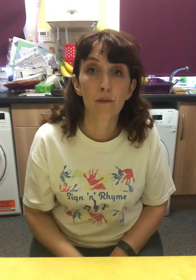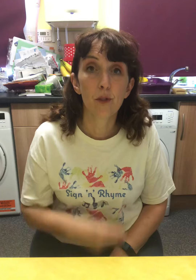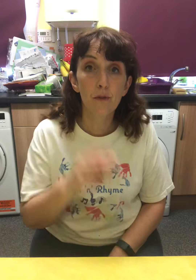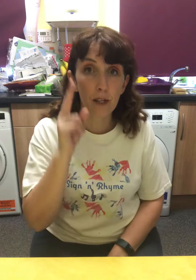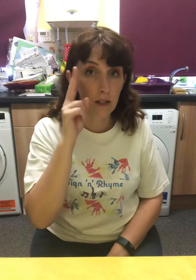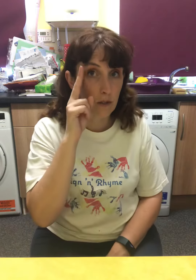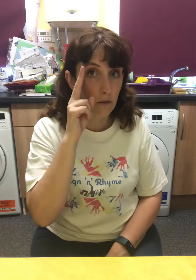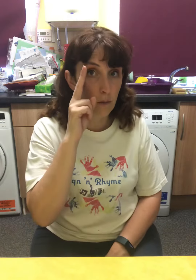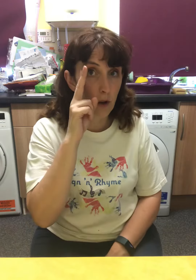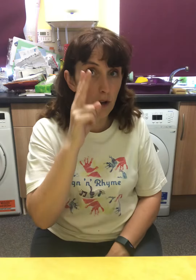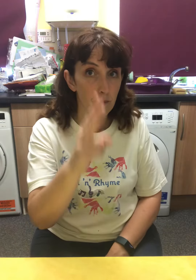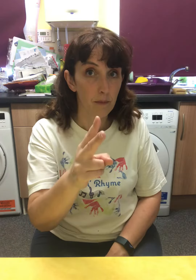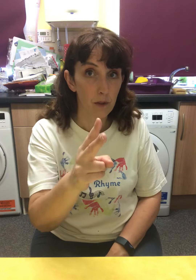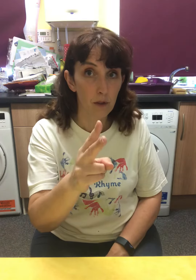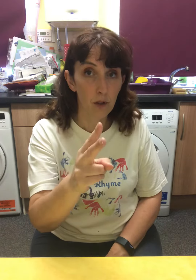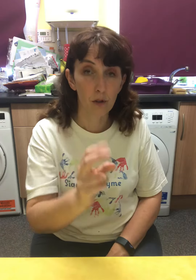Two fingers from your eye. LOOK.